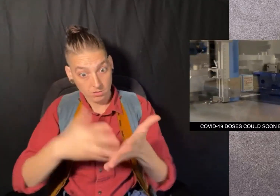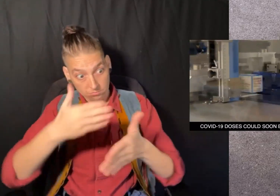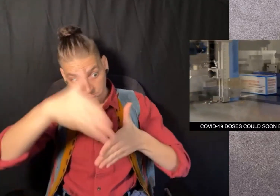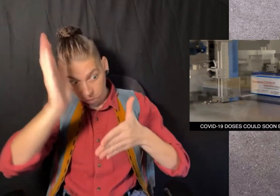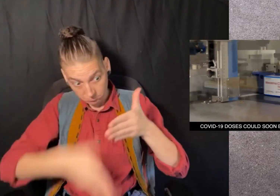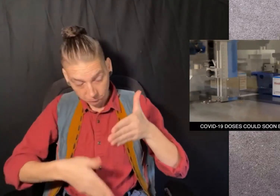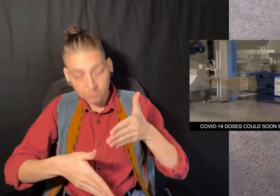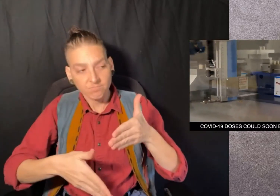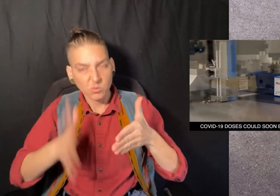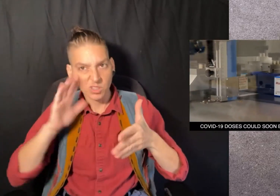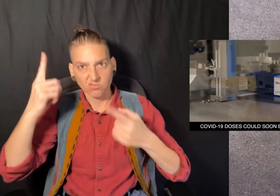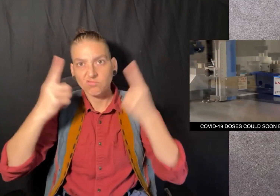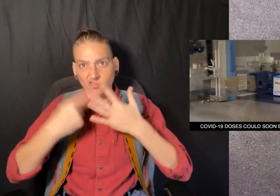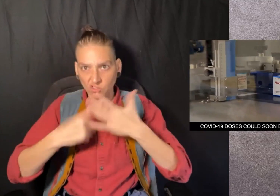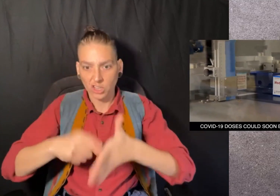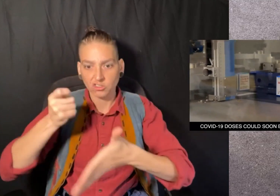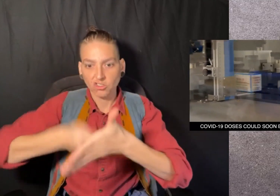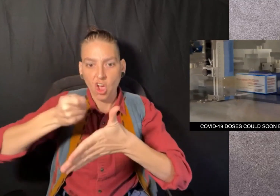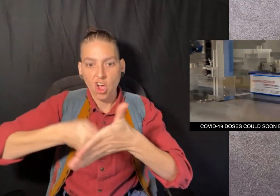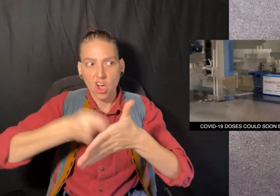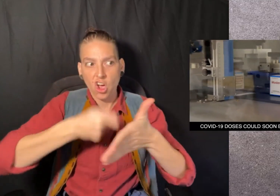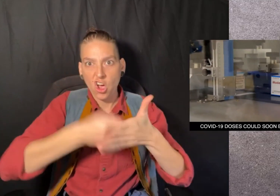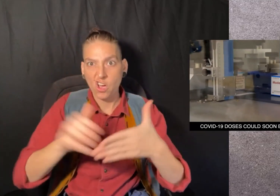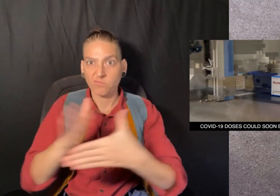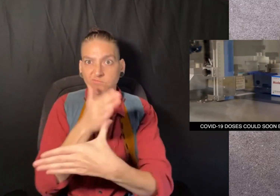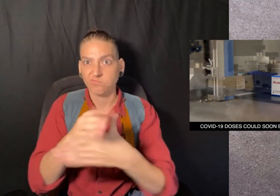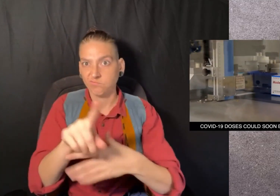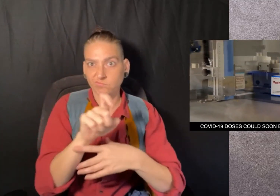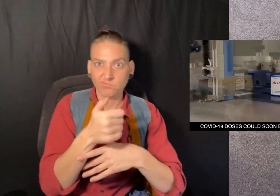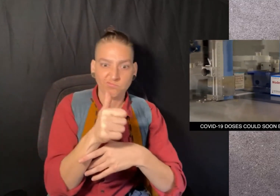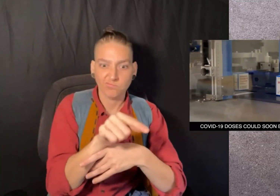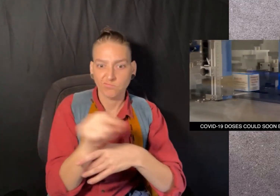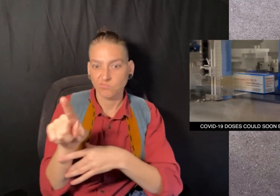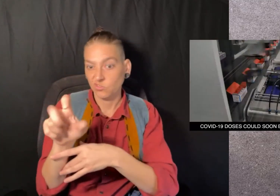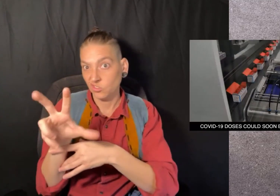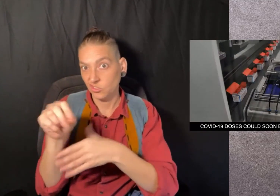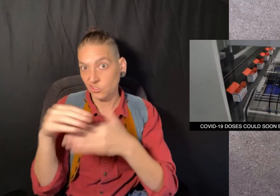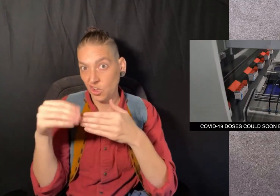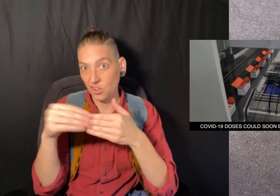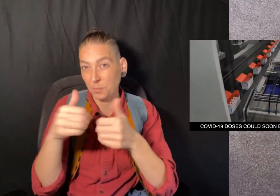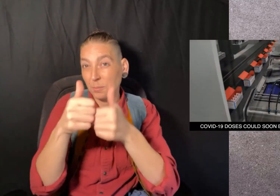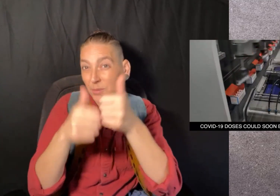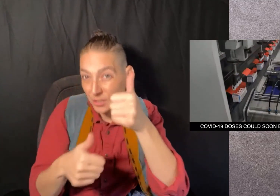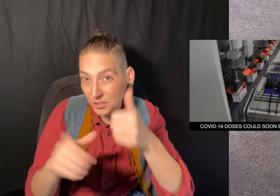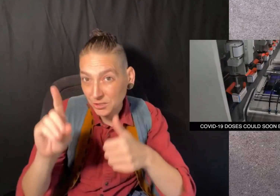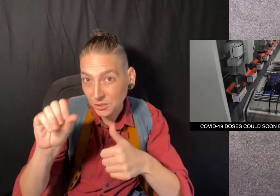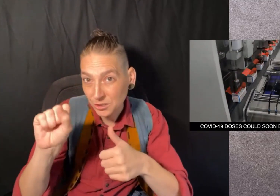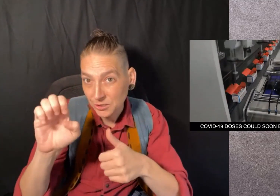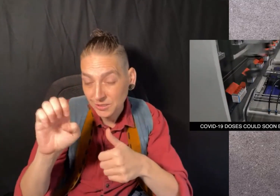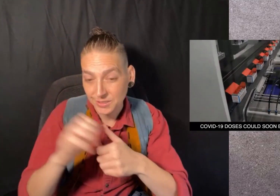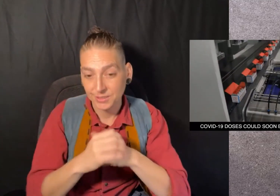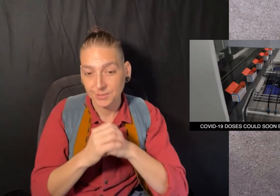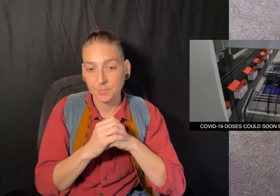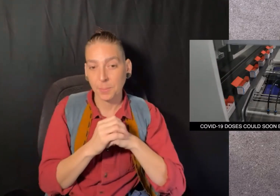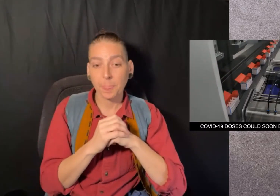contract ends is considering charging between $110 and $130